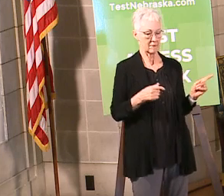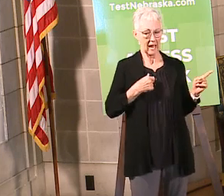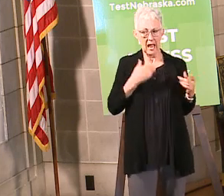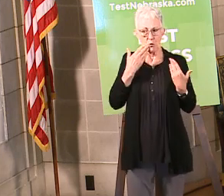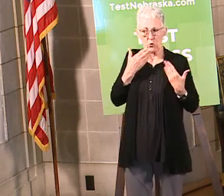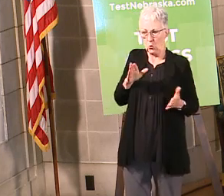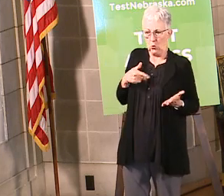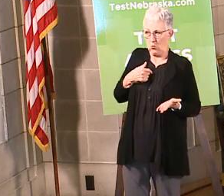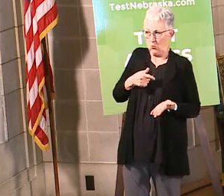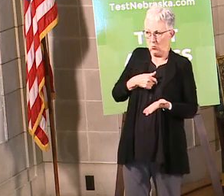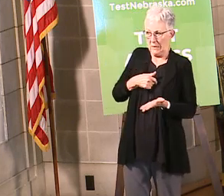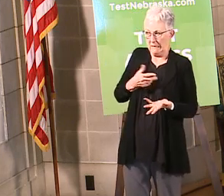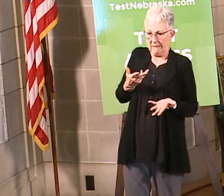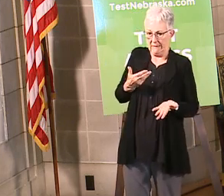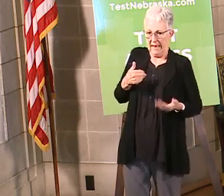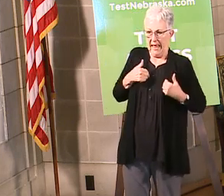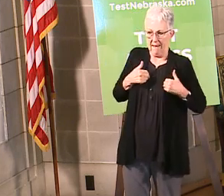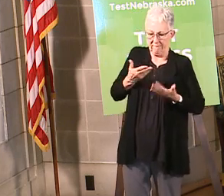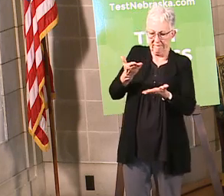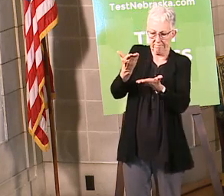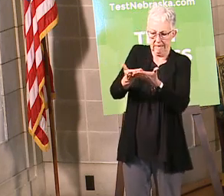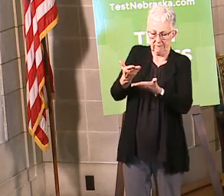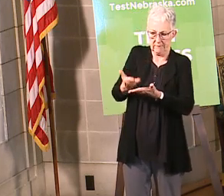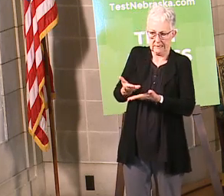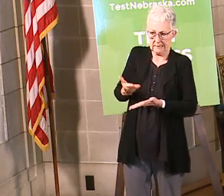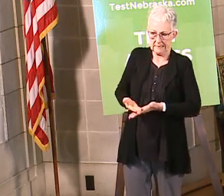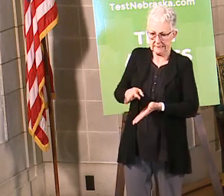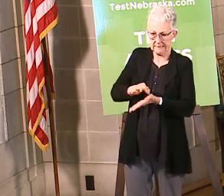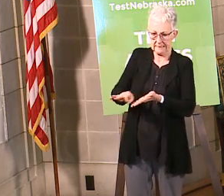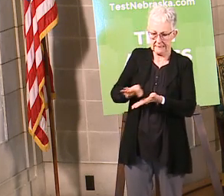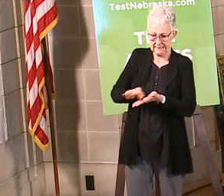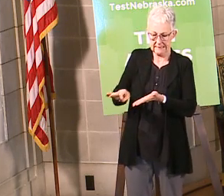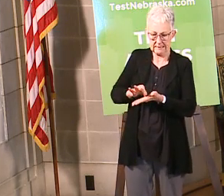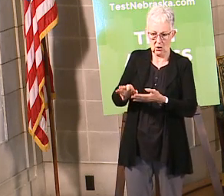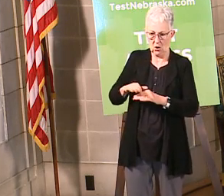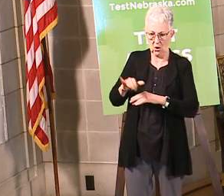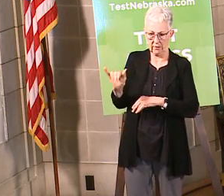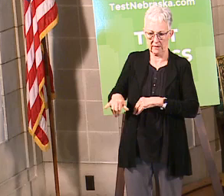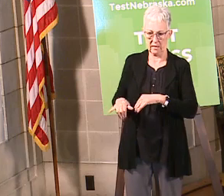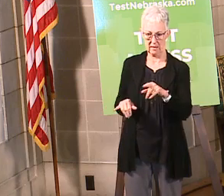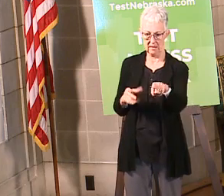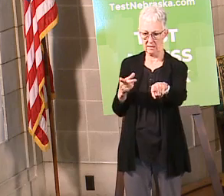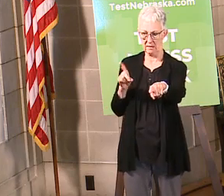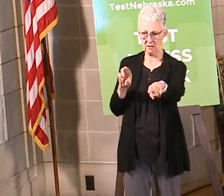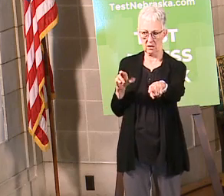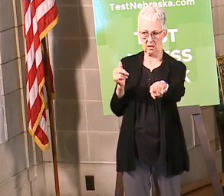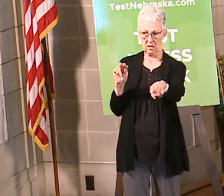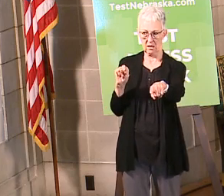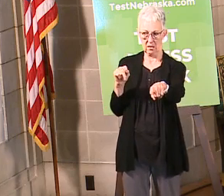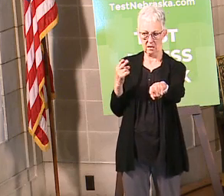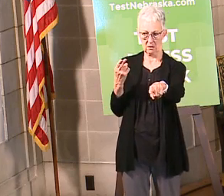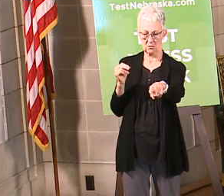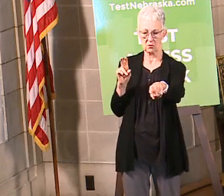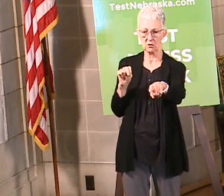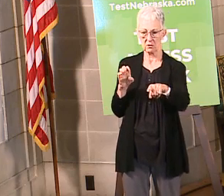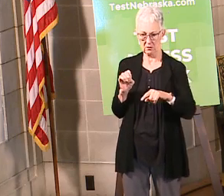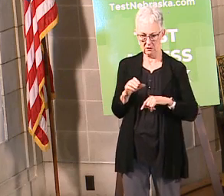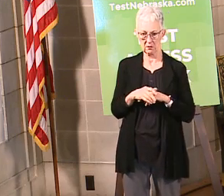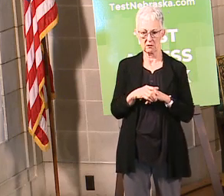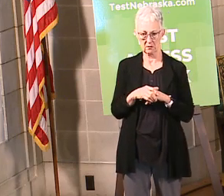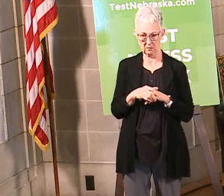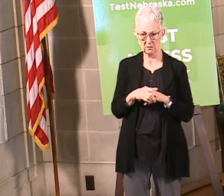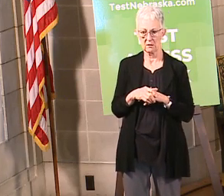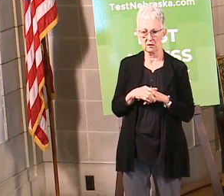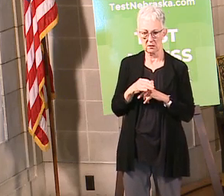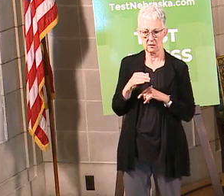data on that per se, but we do do follow-up. Do you have, actually, Dr. Antone, do have any data, but they do get follow-up, and they enter whether